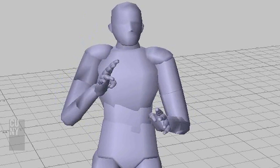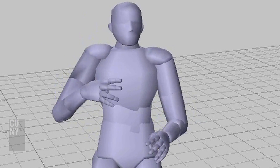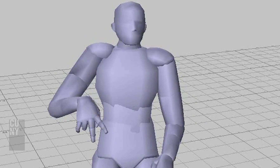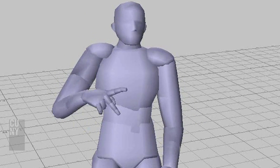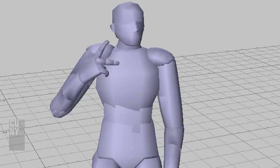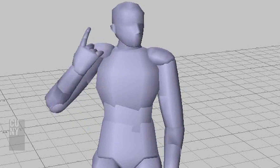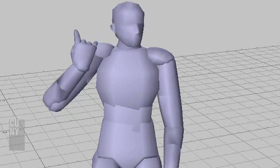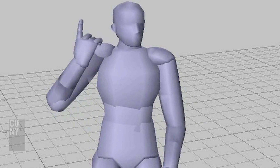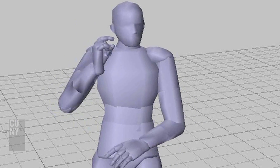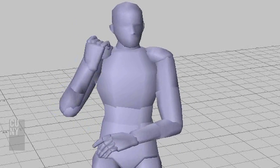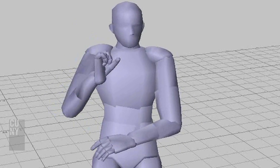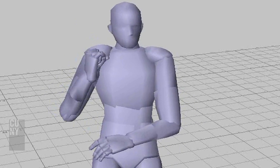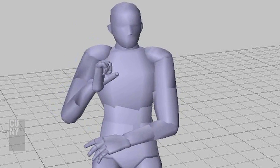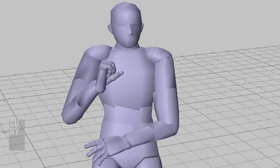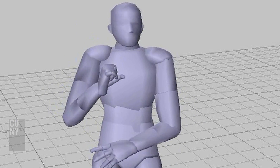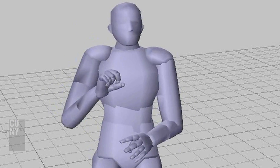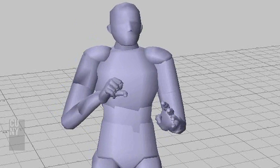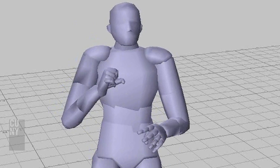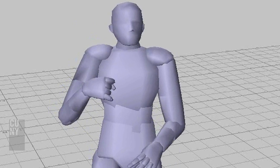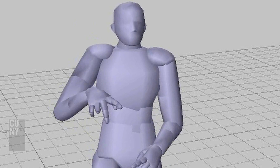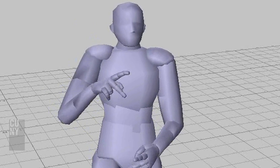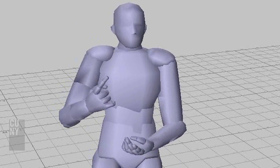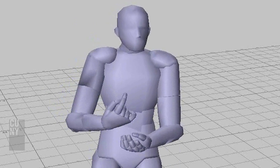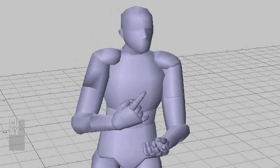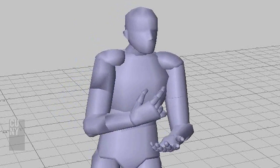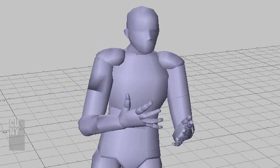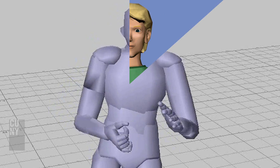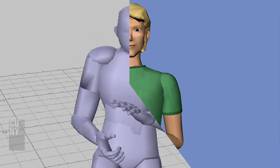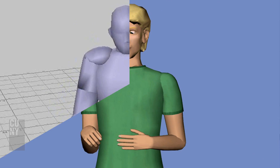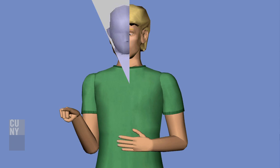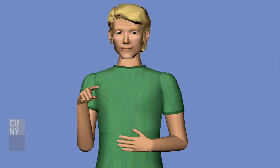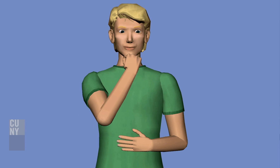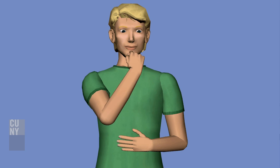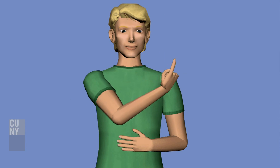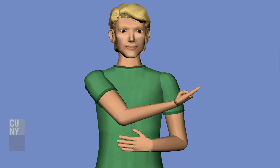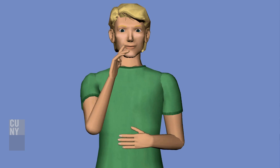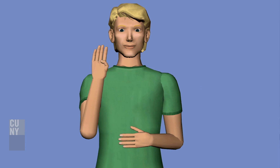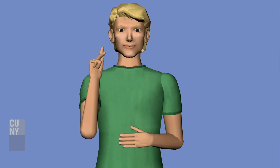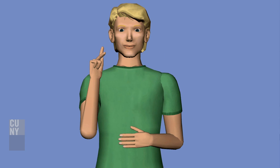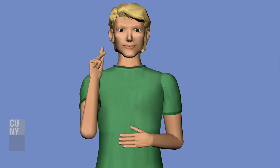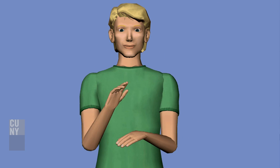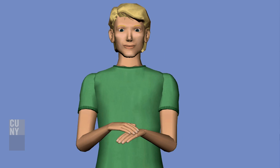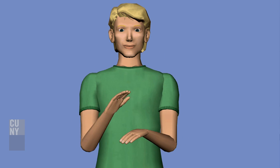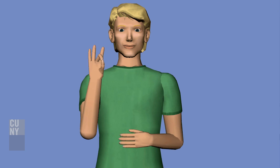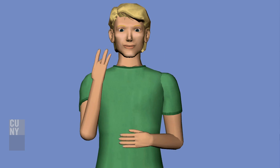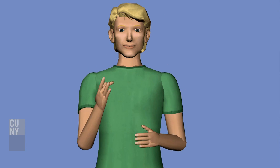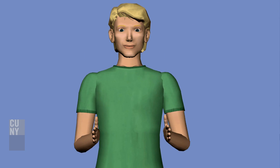it's producing a smarter dictionary of signs that lets someone, with less effort, produce the customized version of each sign that